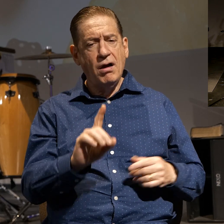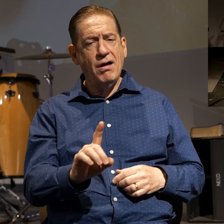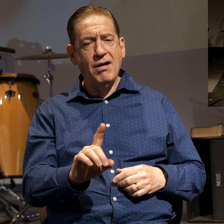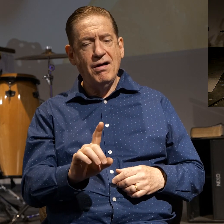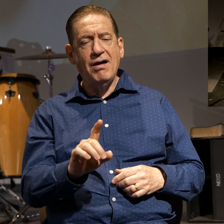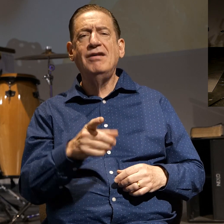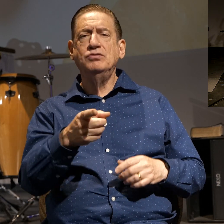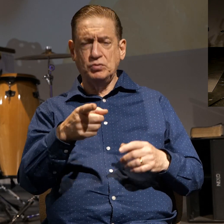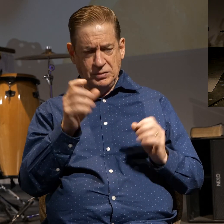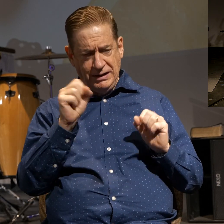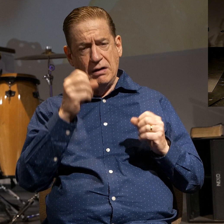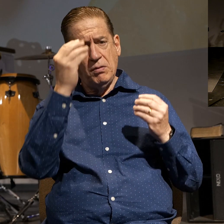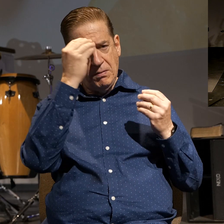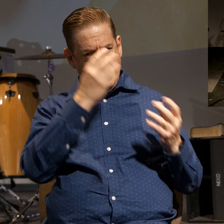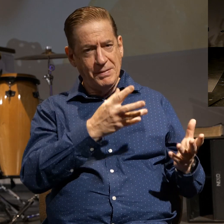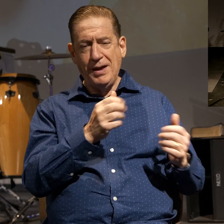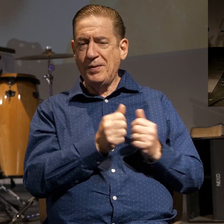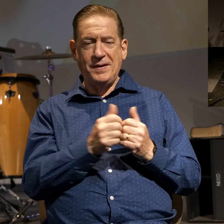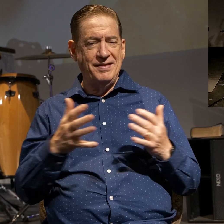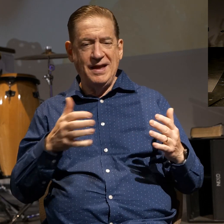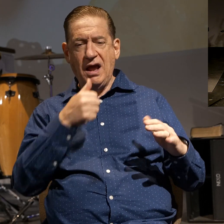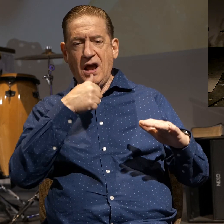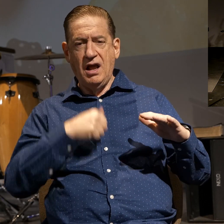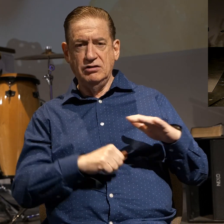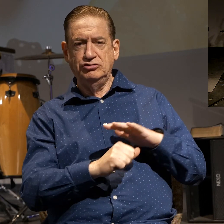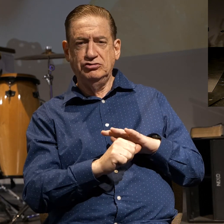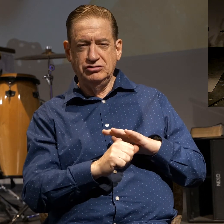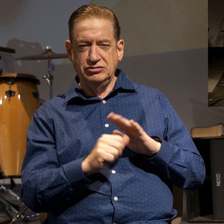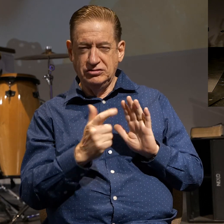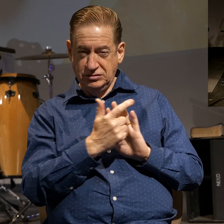You can obey the law without being under the law.